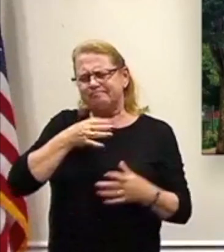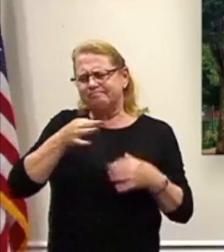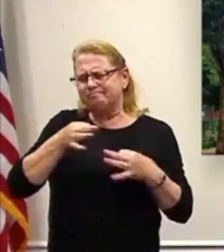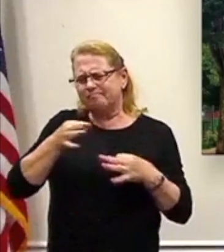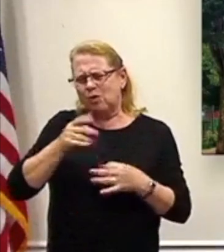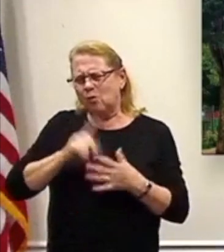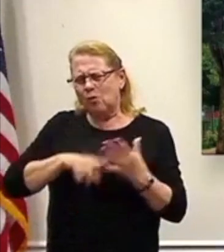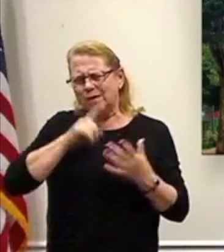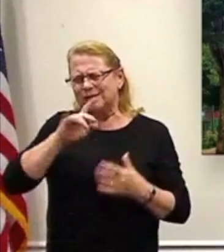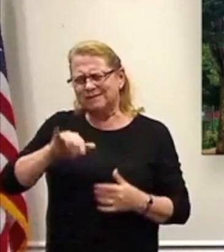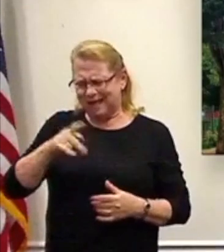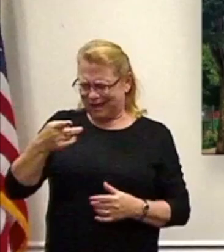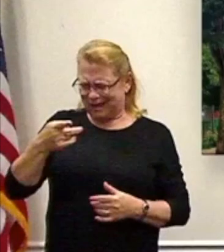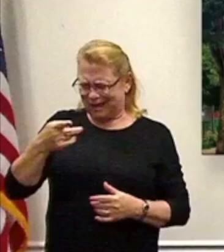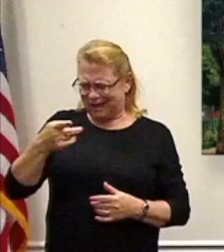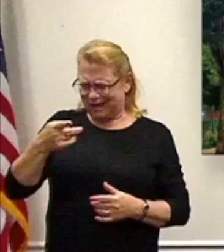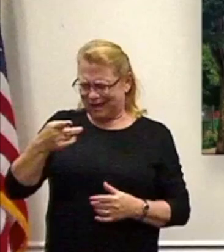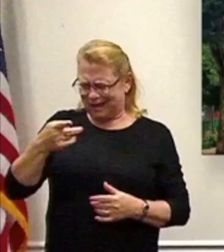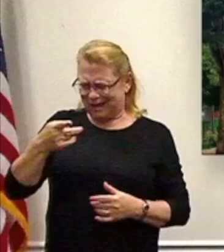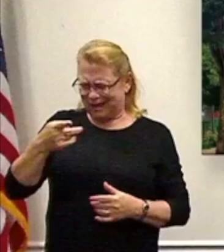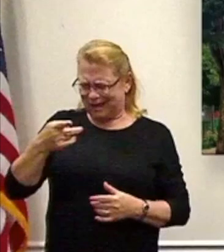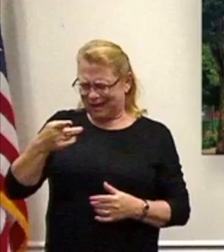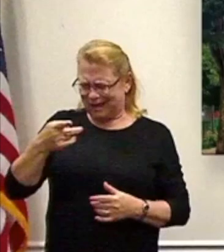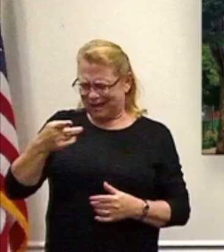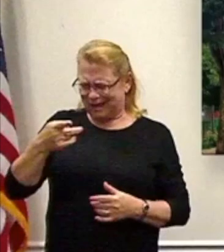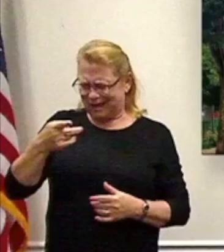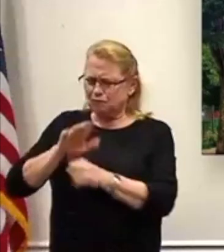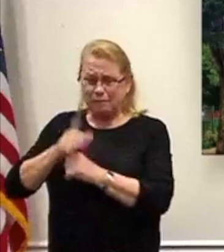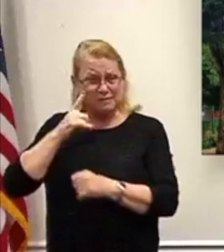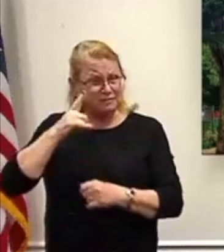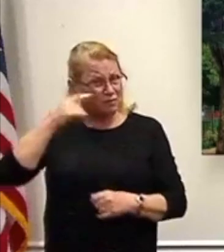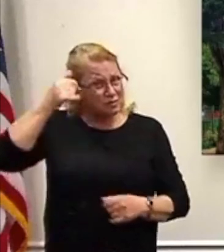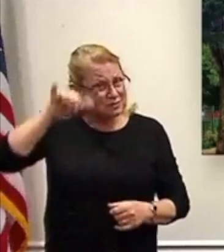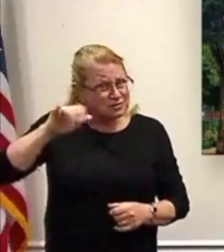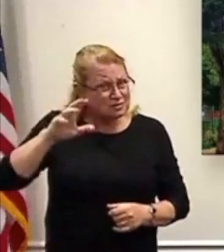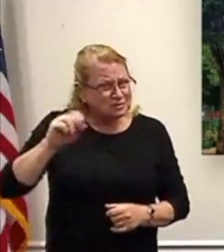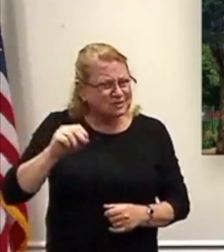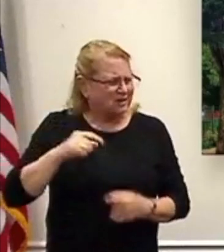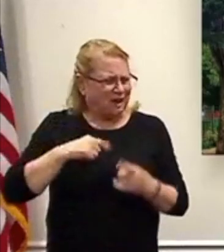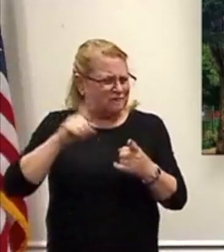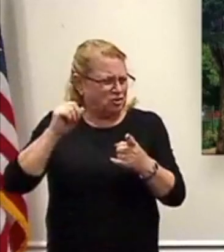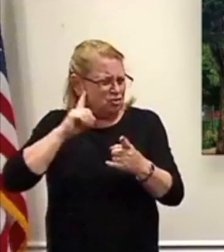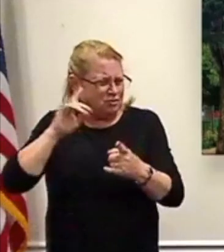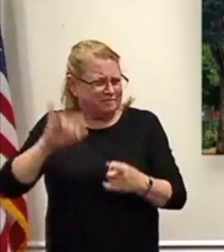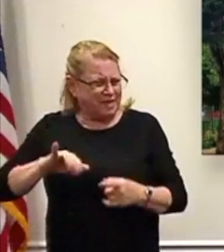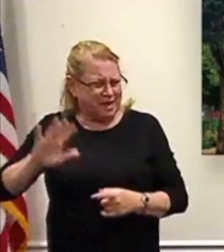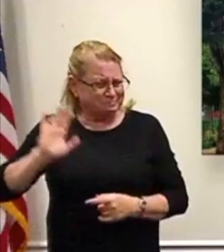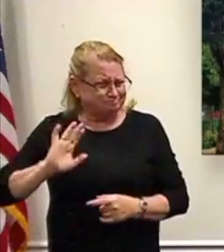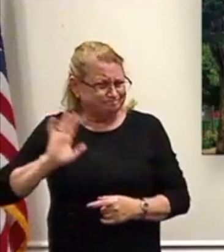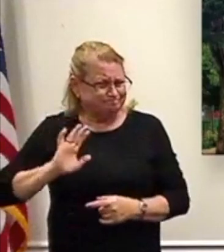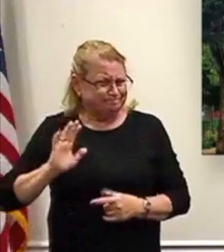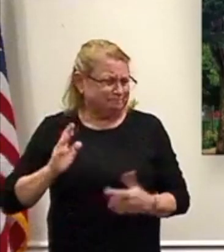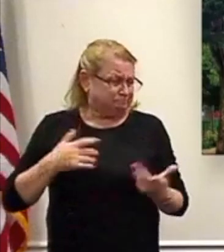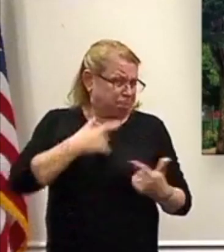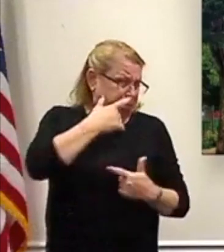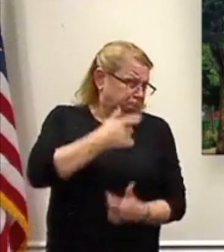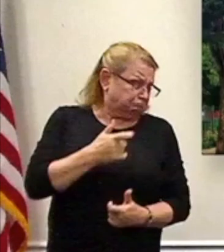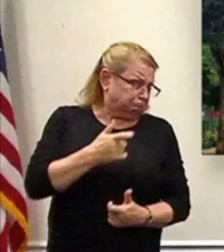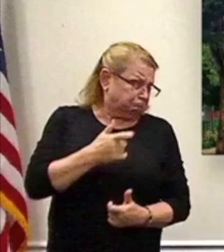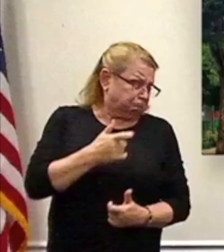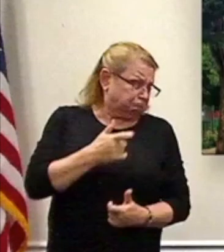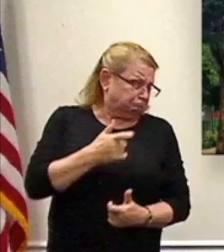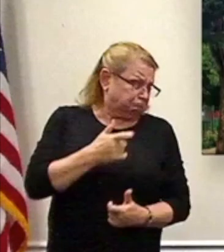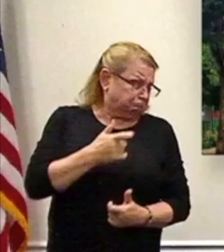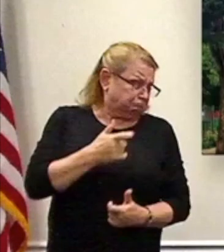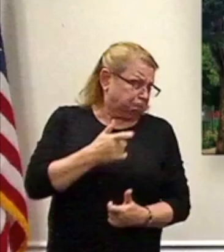what that path to promise, you know, for Dutchess County is that you're running. I haven't really heard of it. And so just kind of interested in finding more out